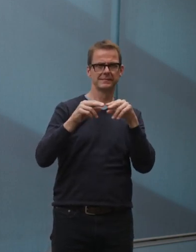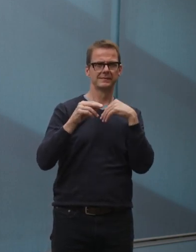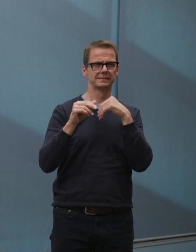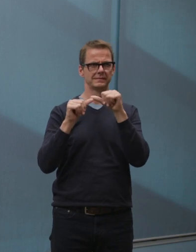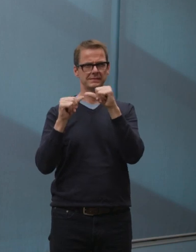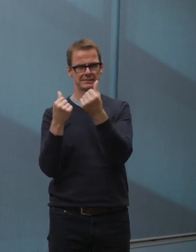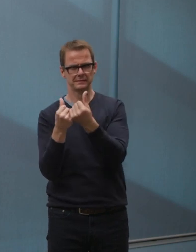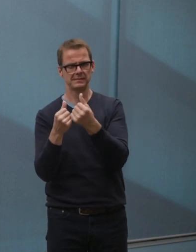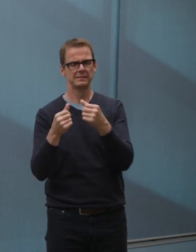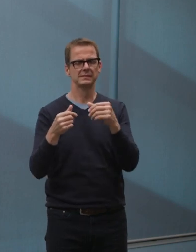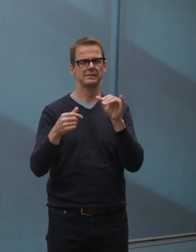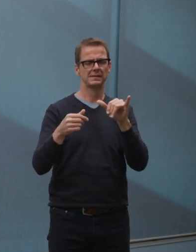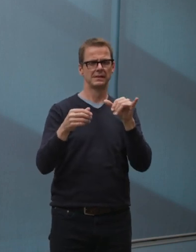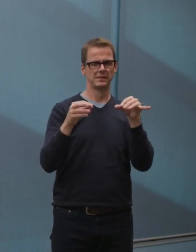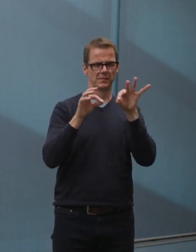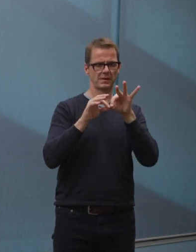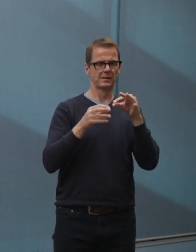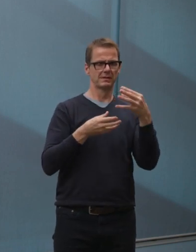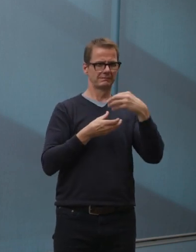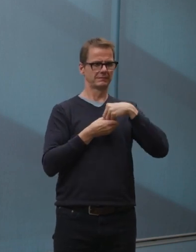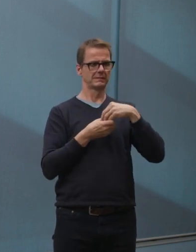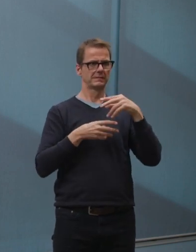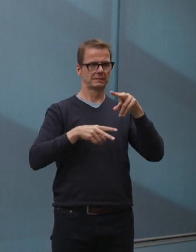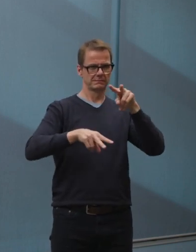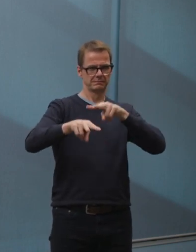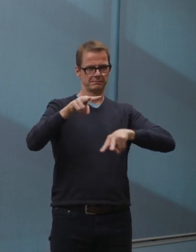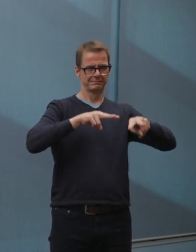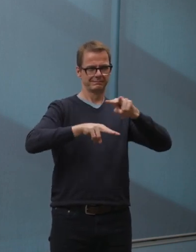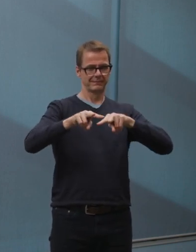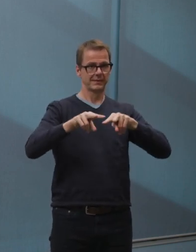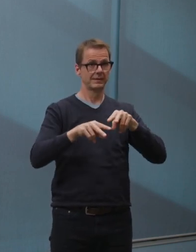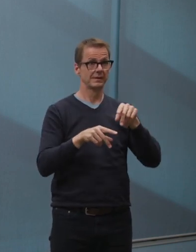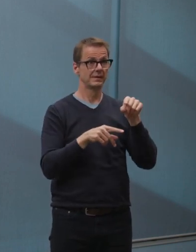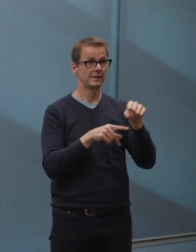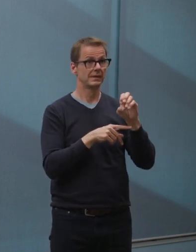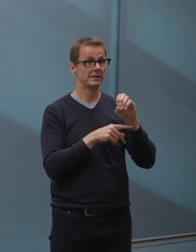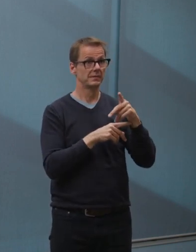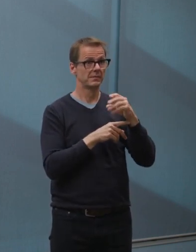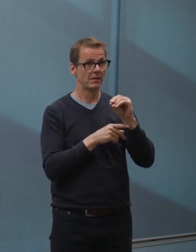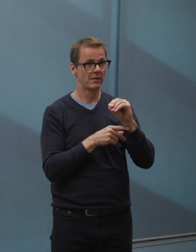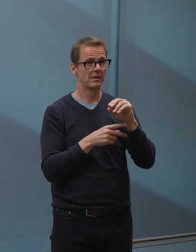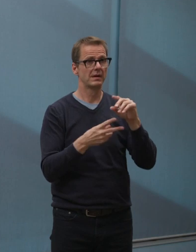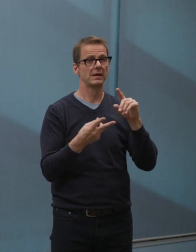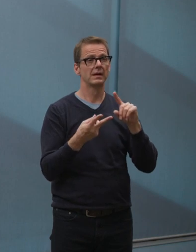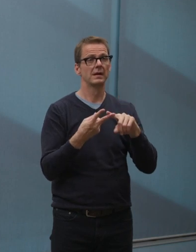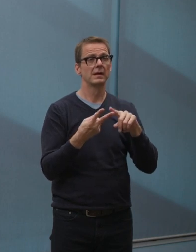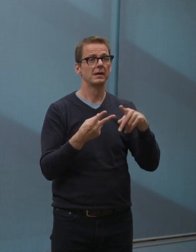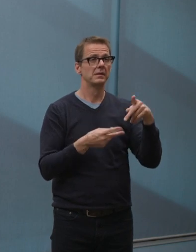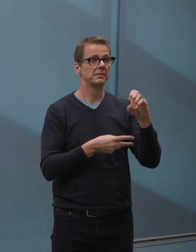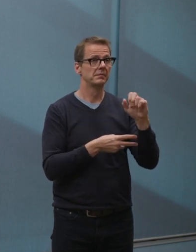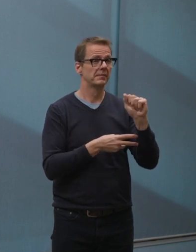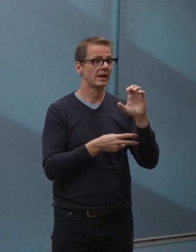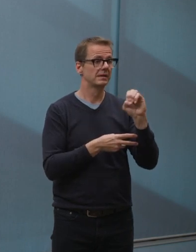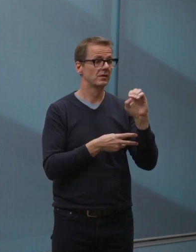has been happening, the EPS and Peace Officer monitoring of the LRT station